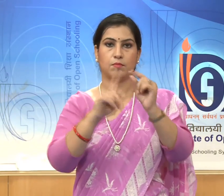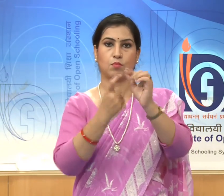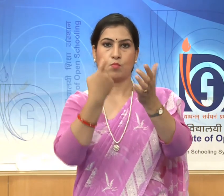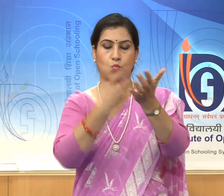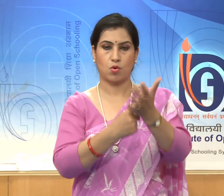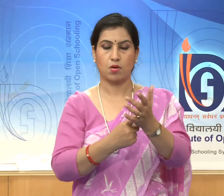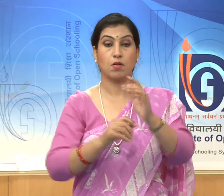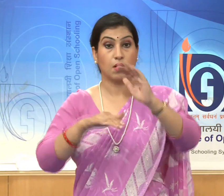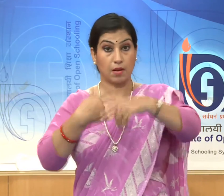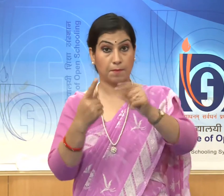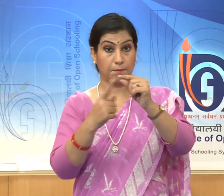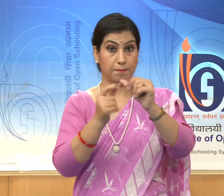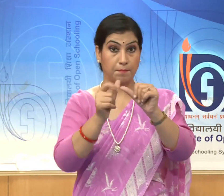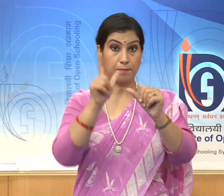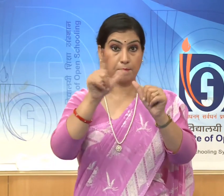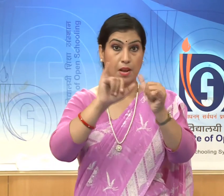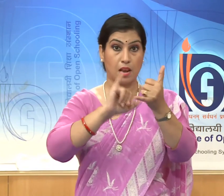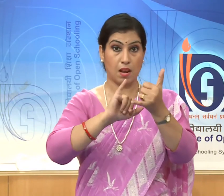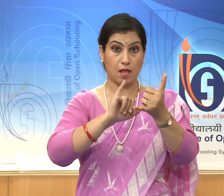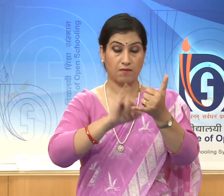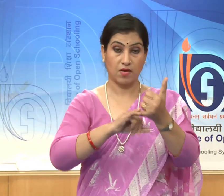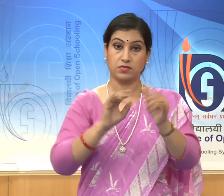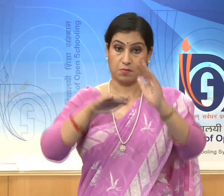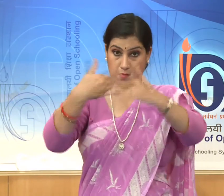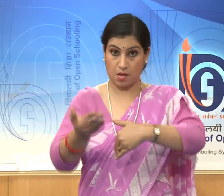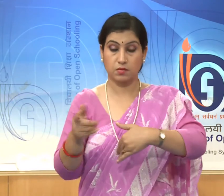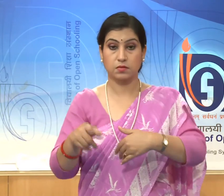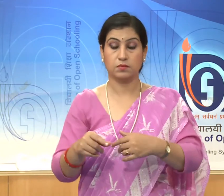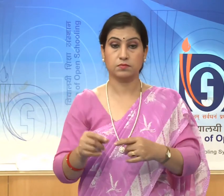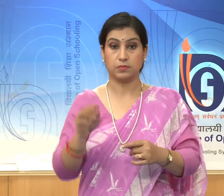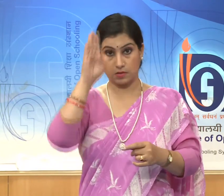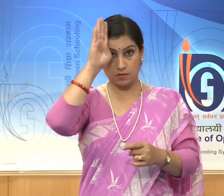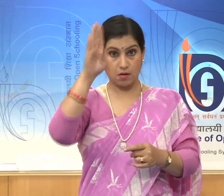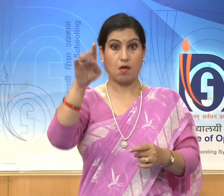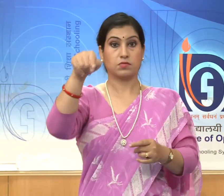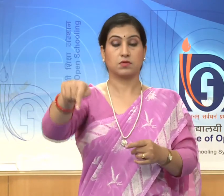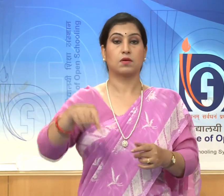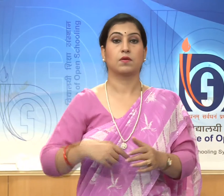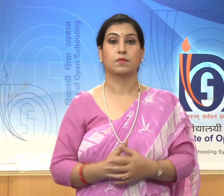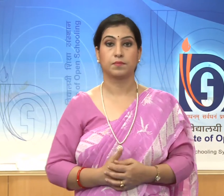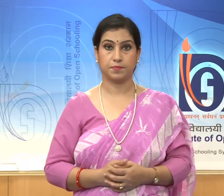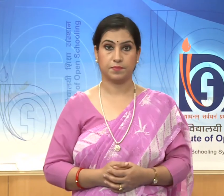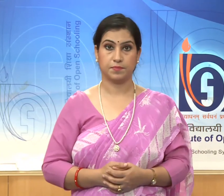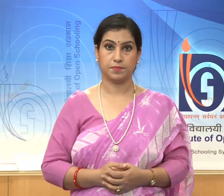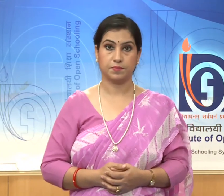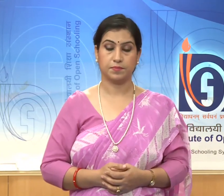After the Pallavas and Senas, the dynasty that became